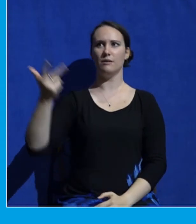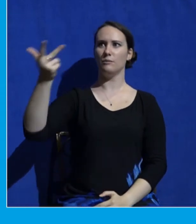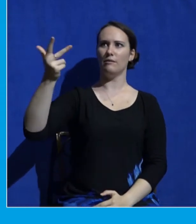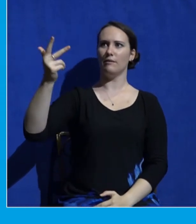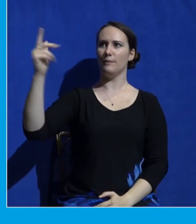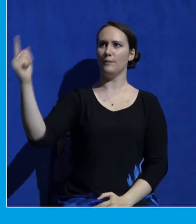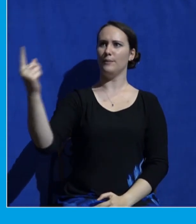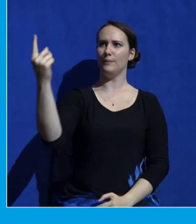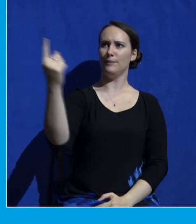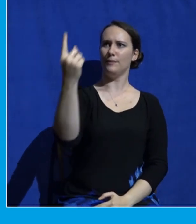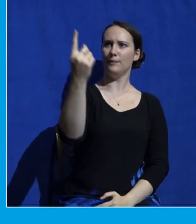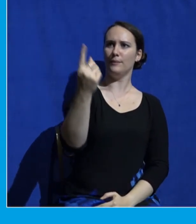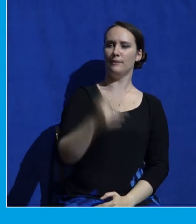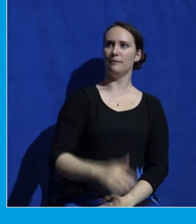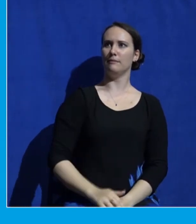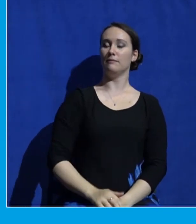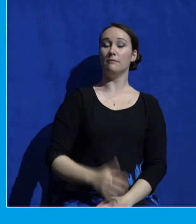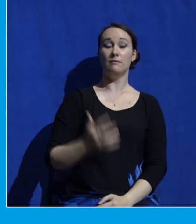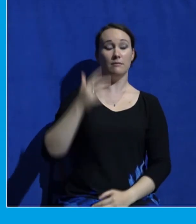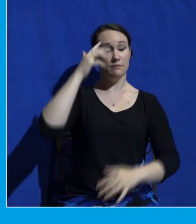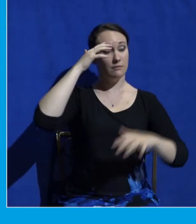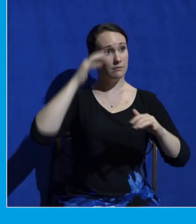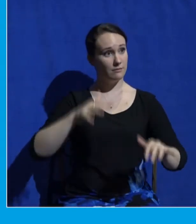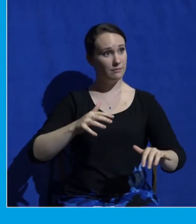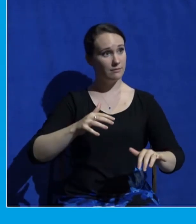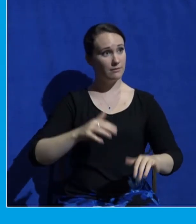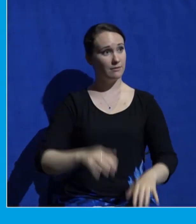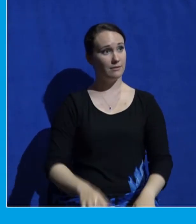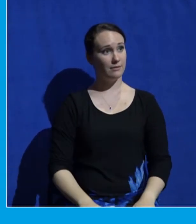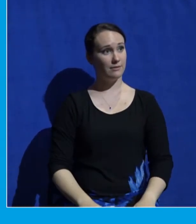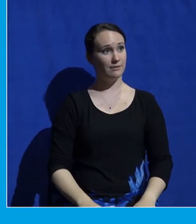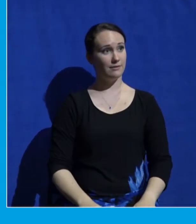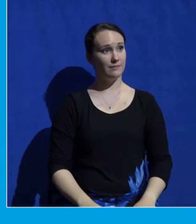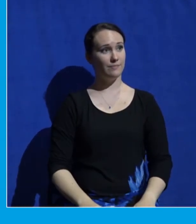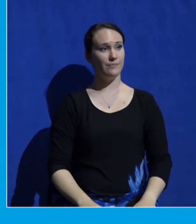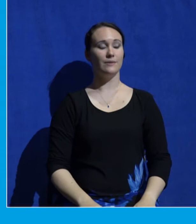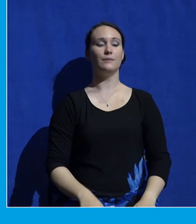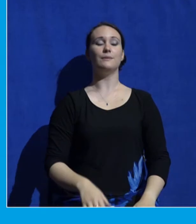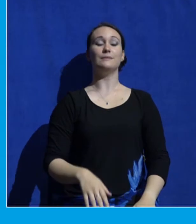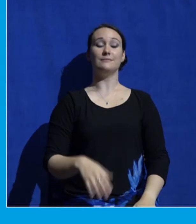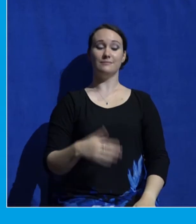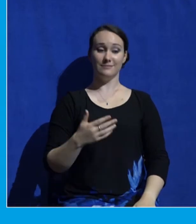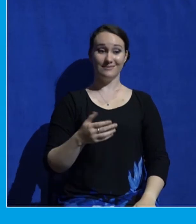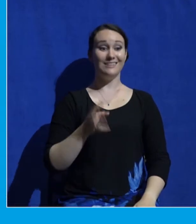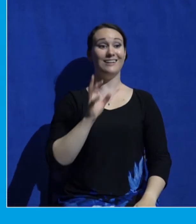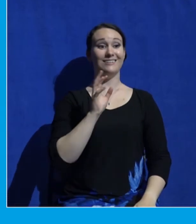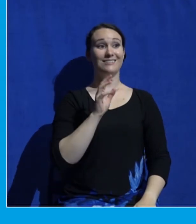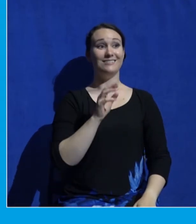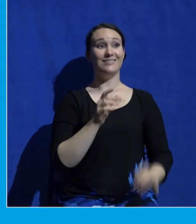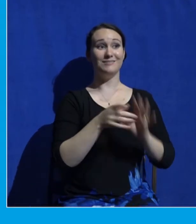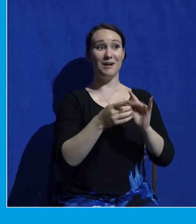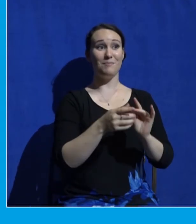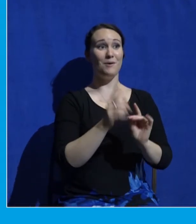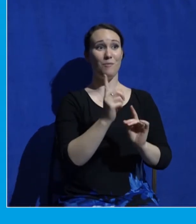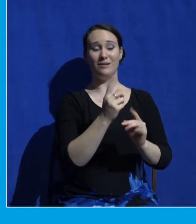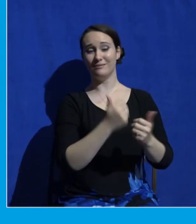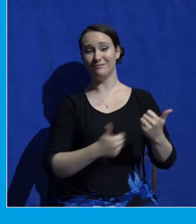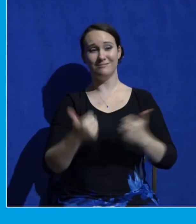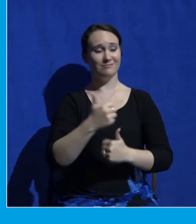And then have you ever been in like a potent, meaningful moment? Just wanting to